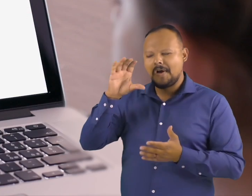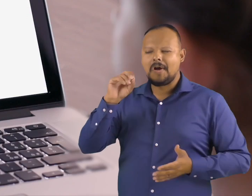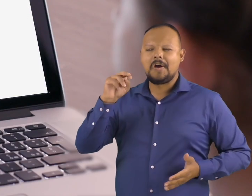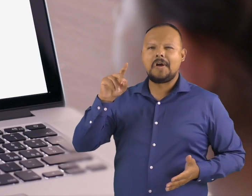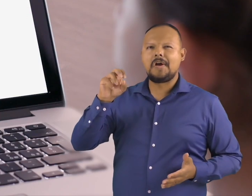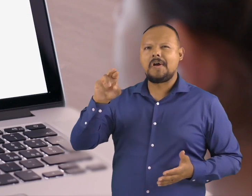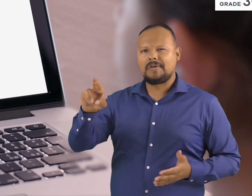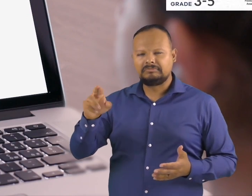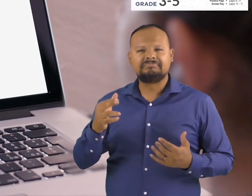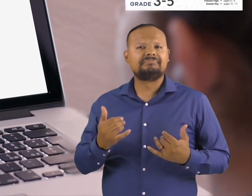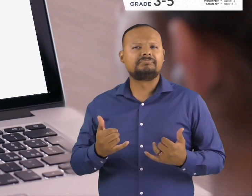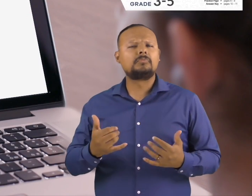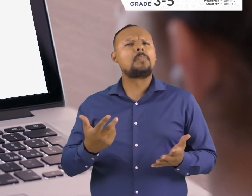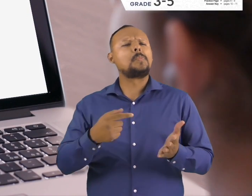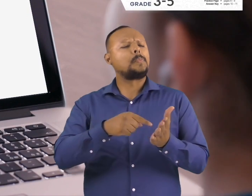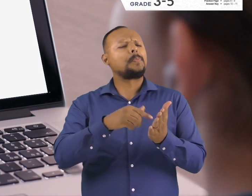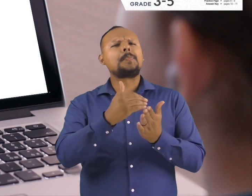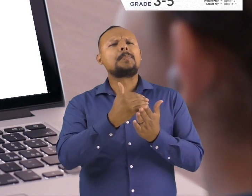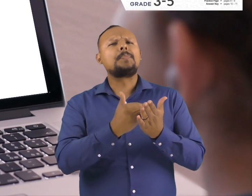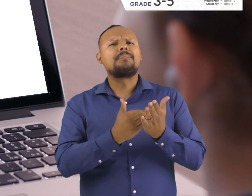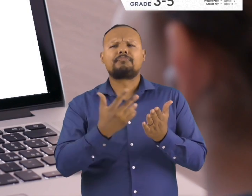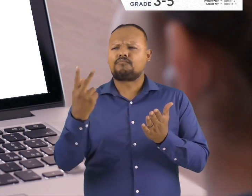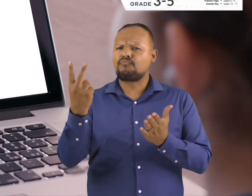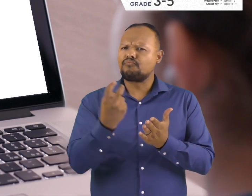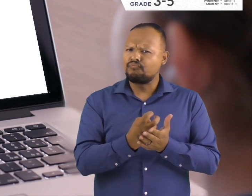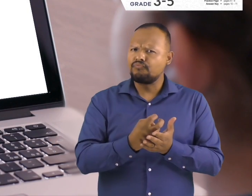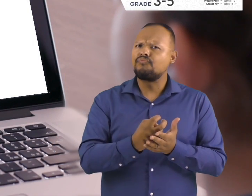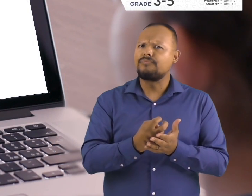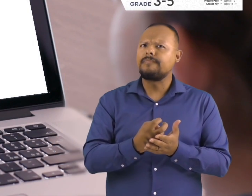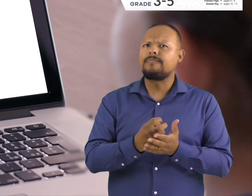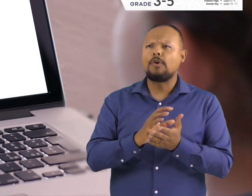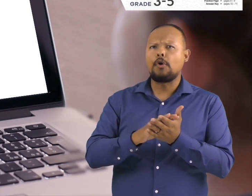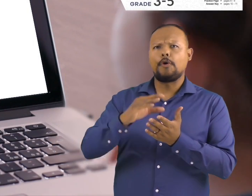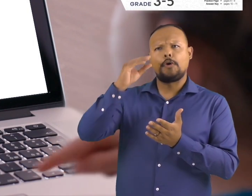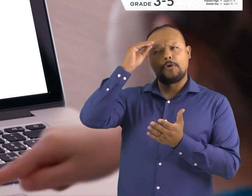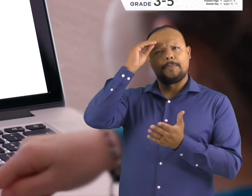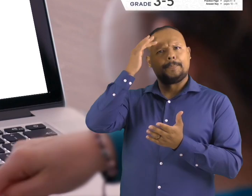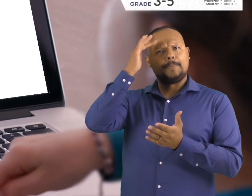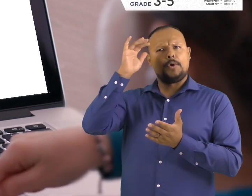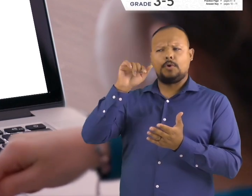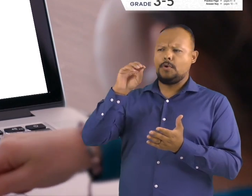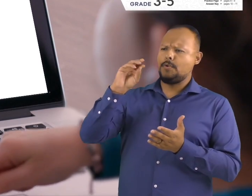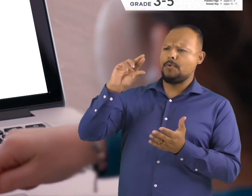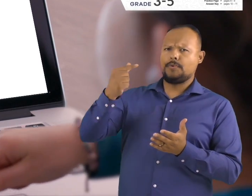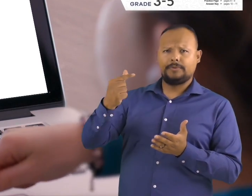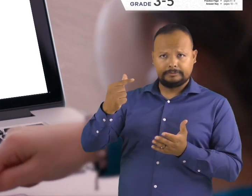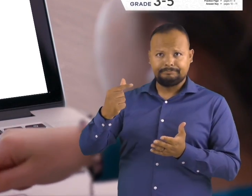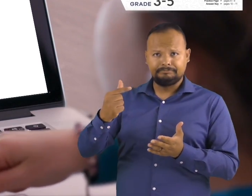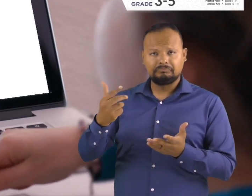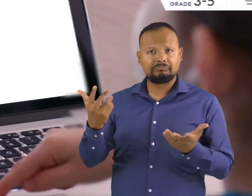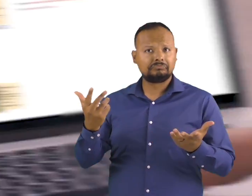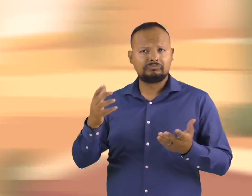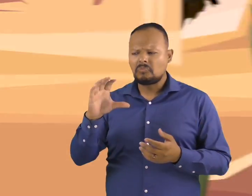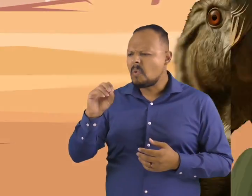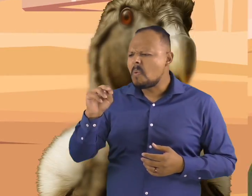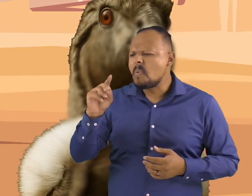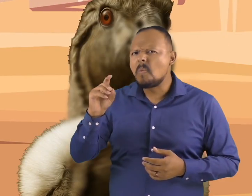read along with us by downloading this lesson plan from our website, learnbright.org. What is a